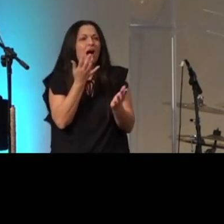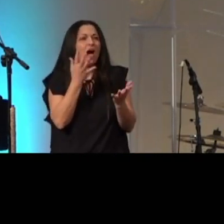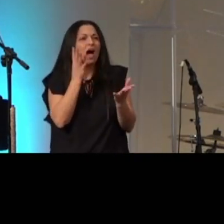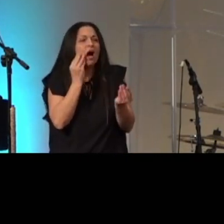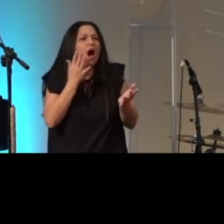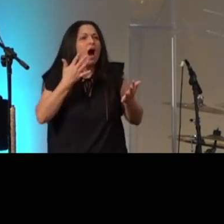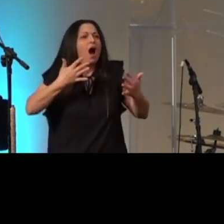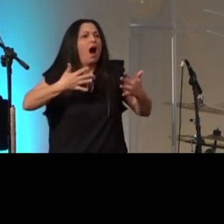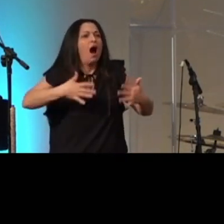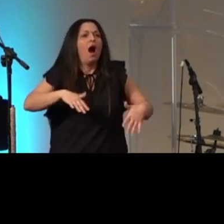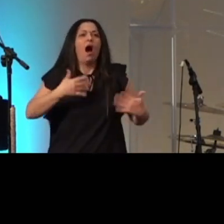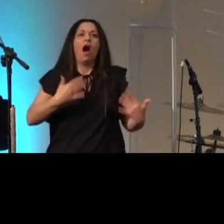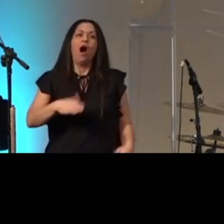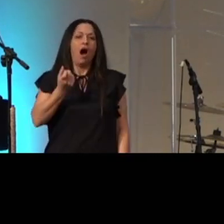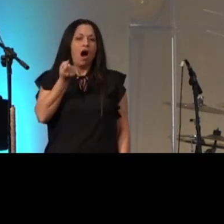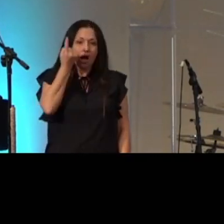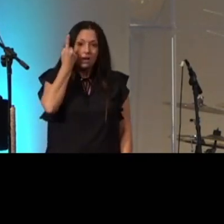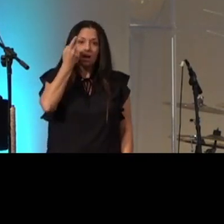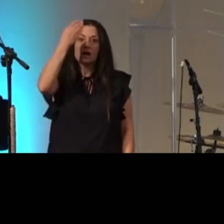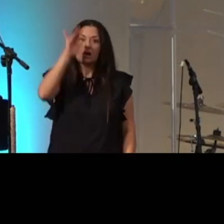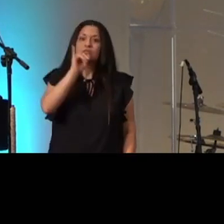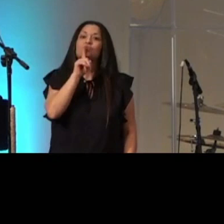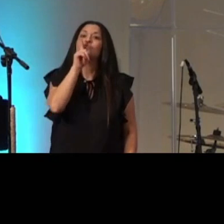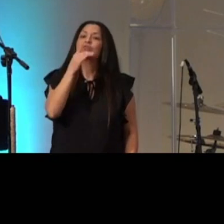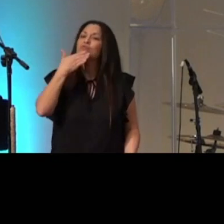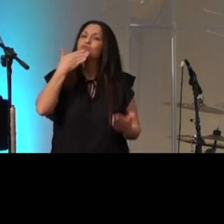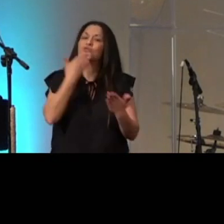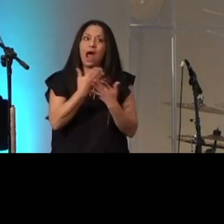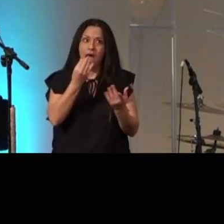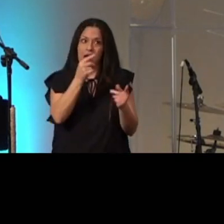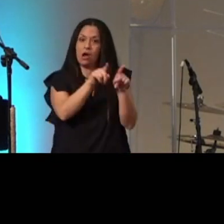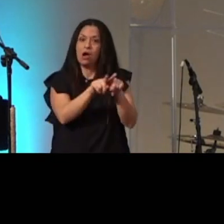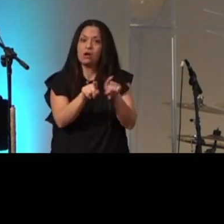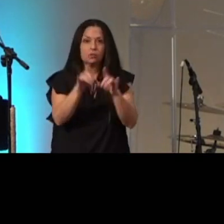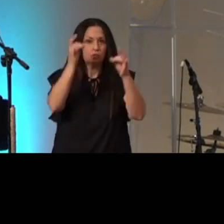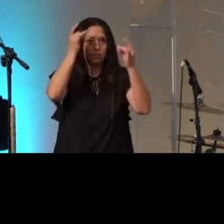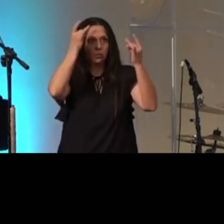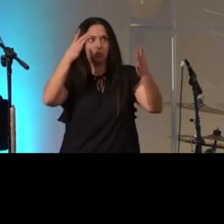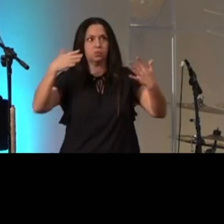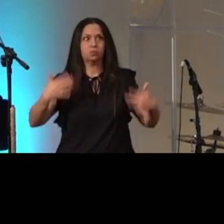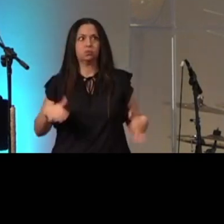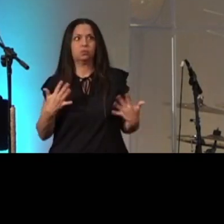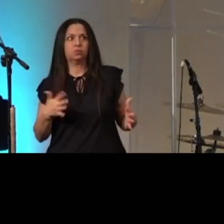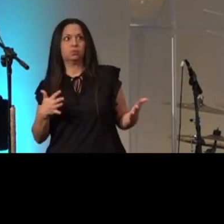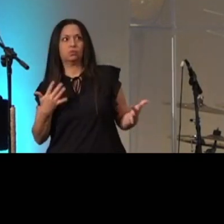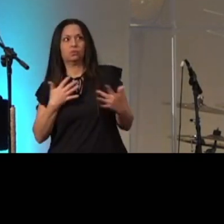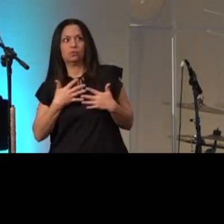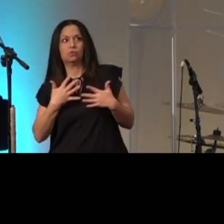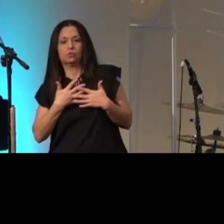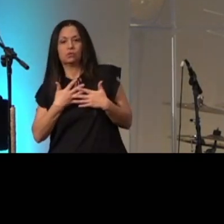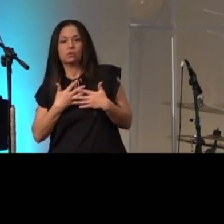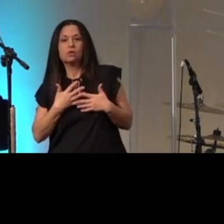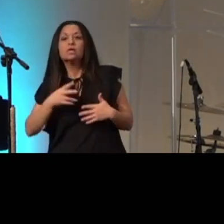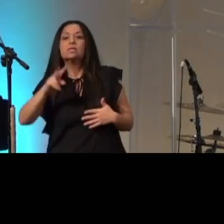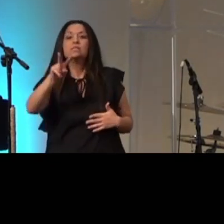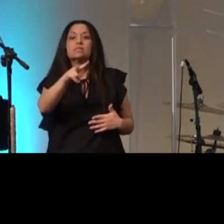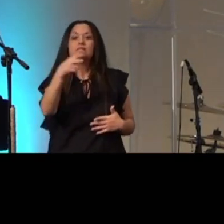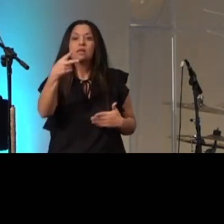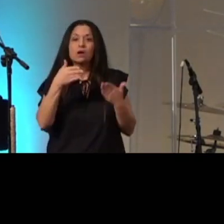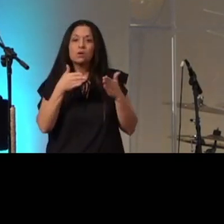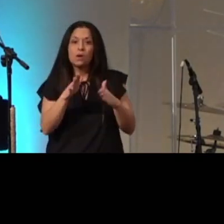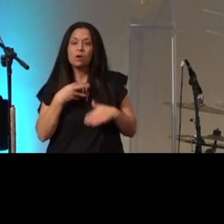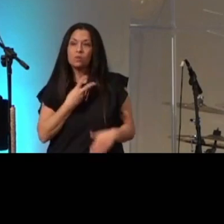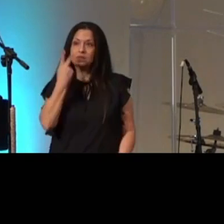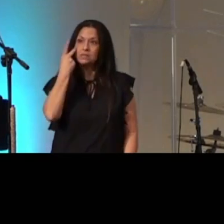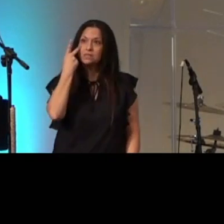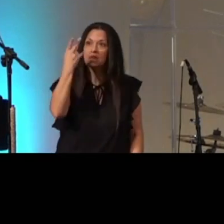go man god is good and he's also terrifying the second way that we see god is